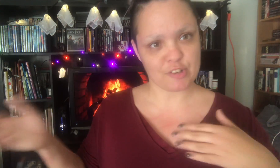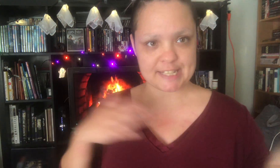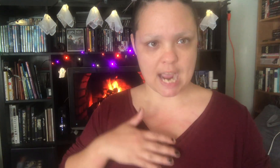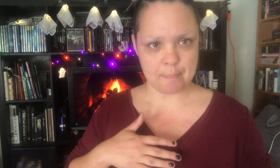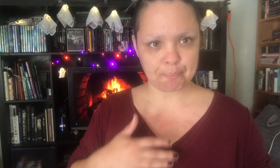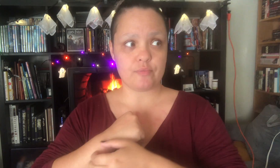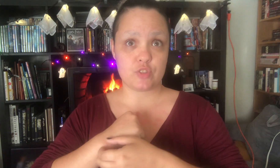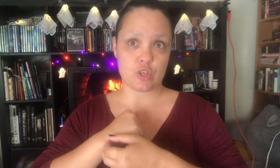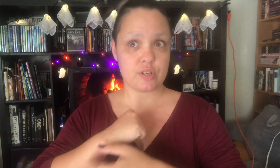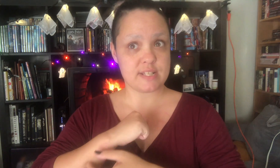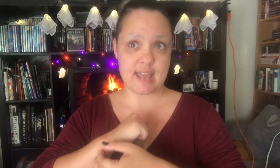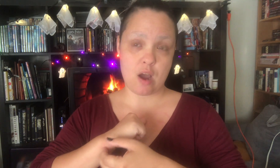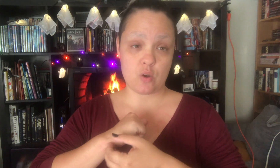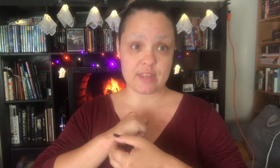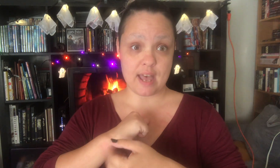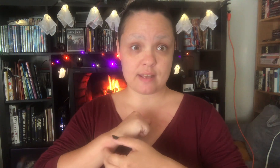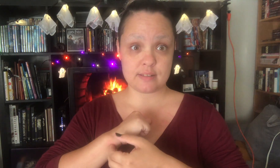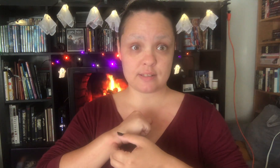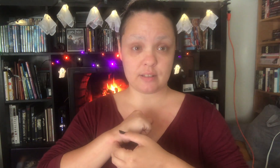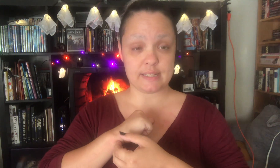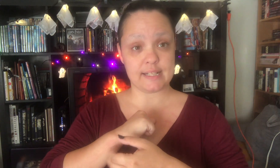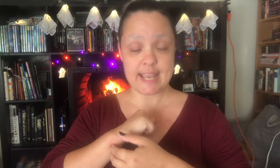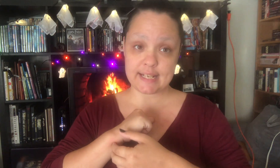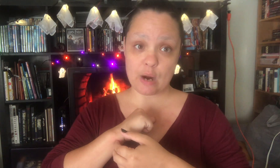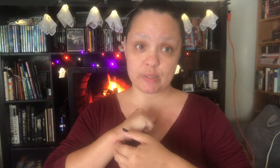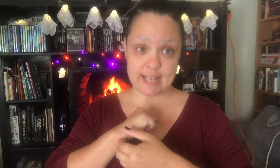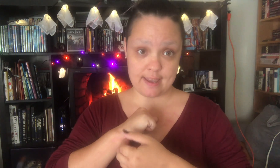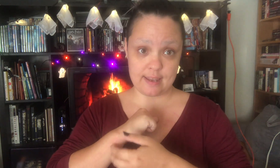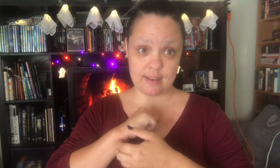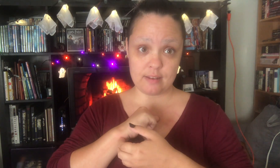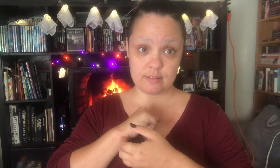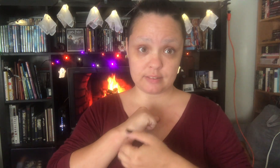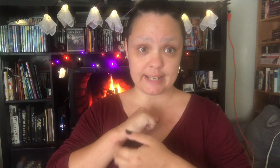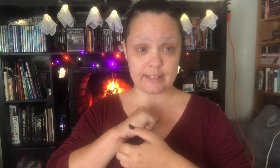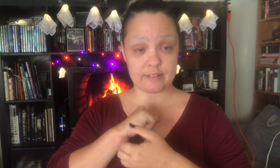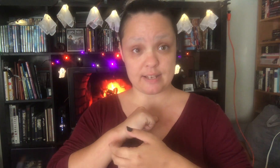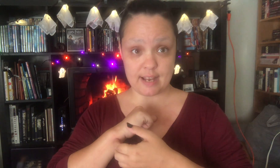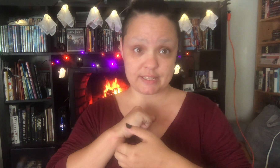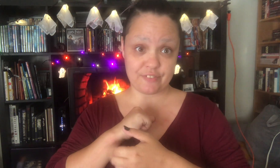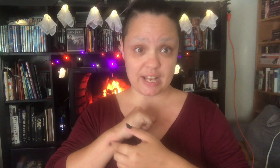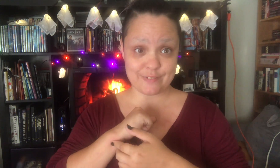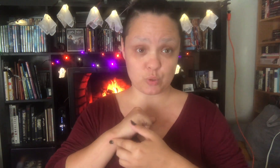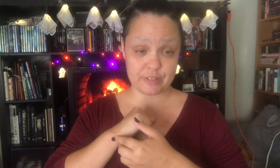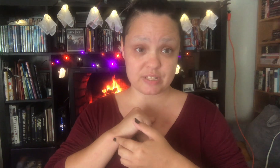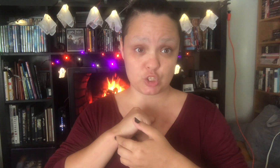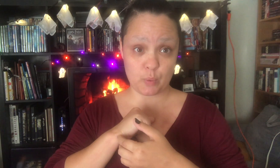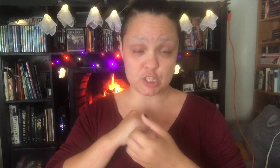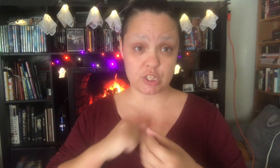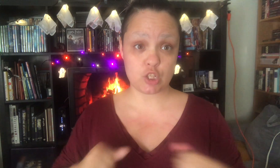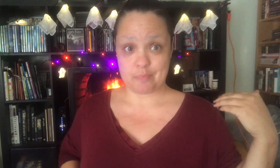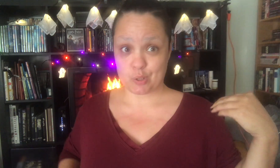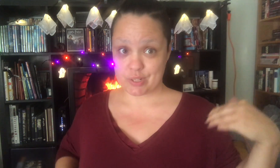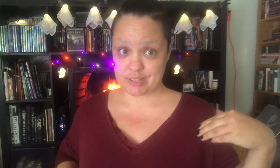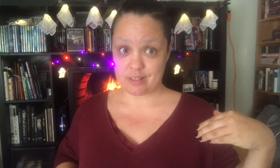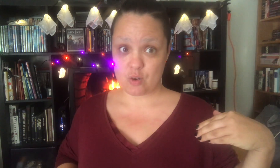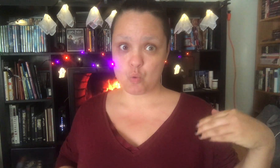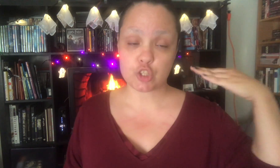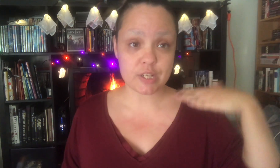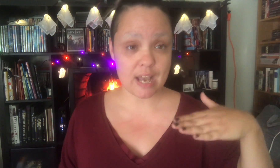for the time. Turns out that in an eight-hour day, like a nine-to-five sort of situation, person turned out